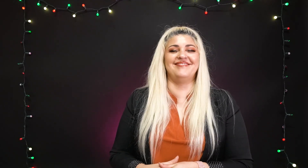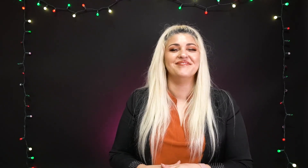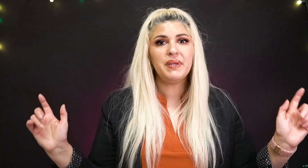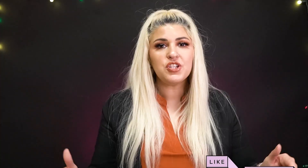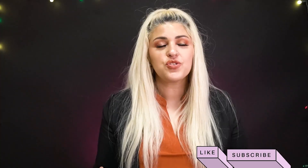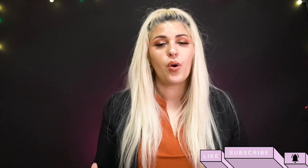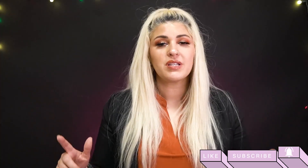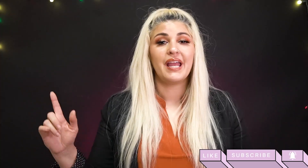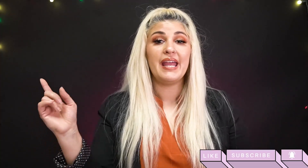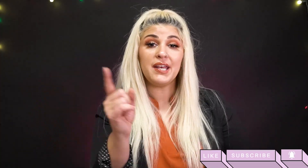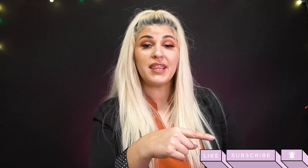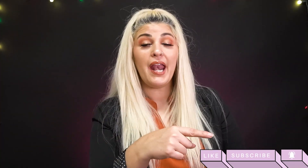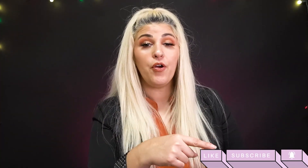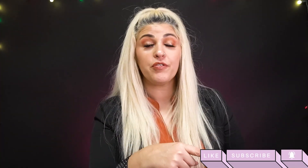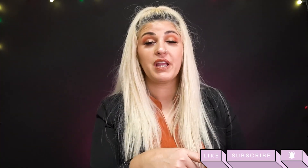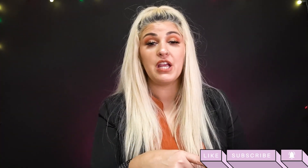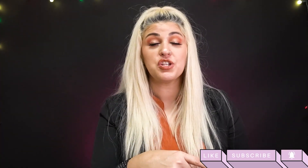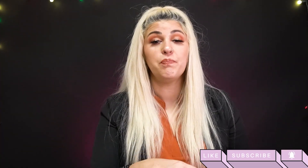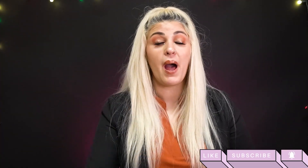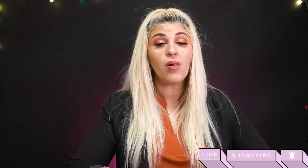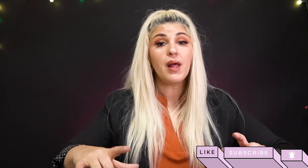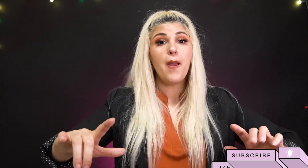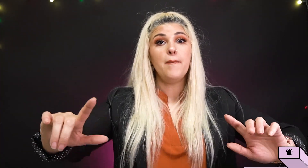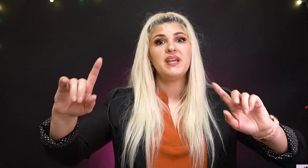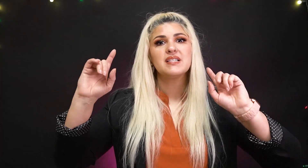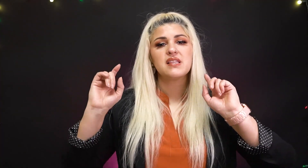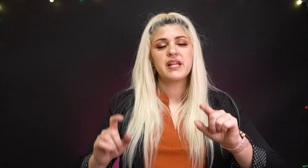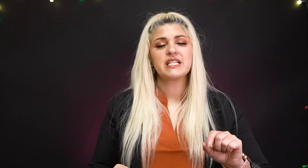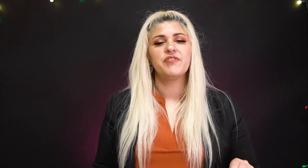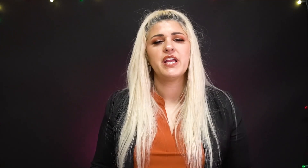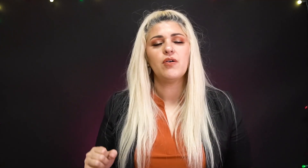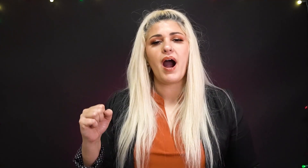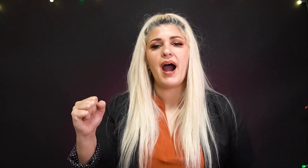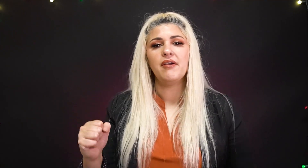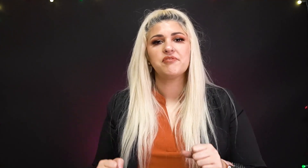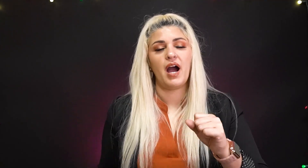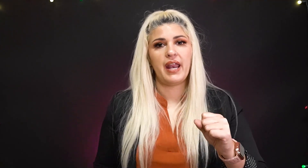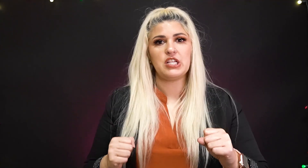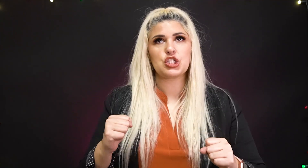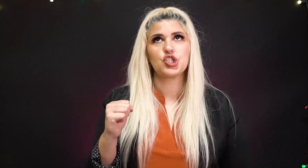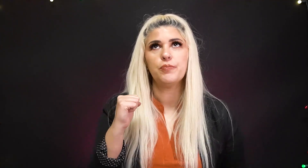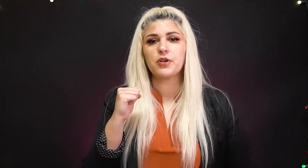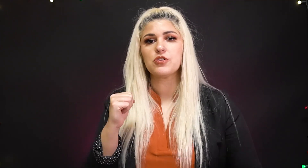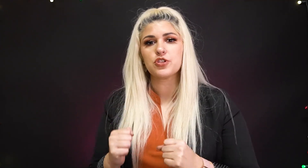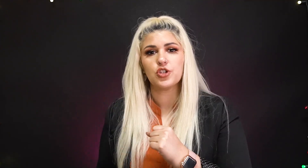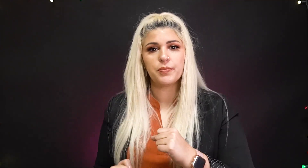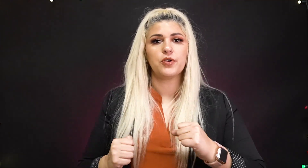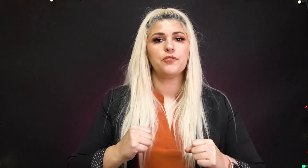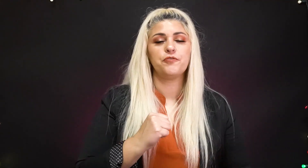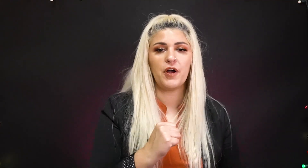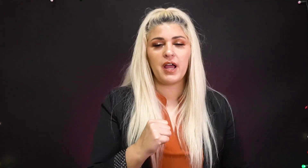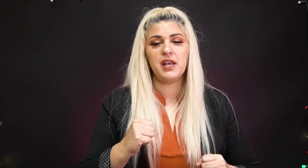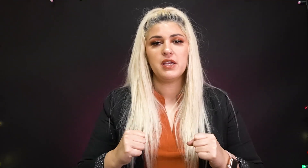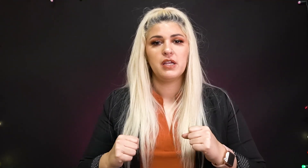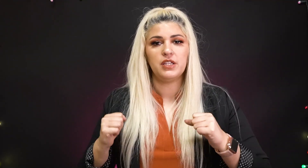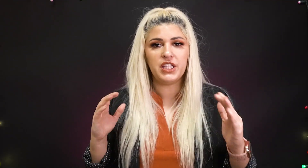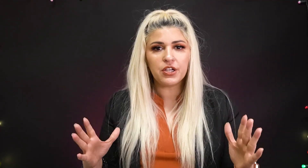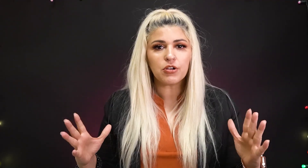Be sure to hit that notification bell because in the next video, I've got a super, super fun year